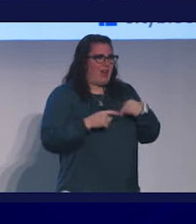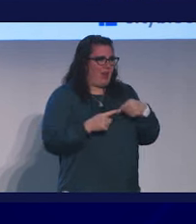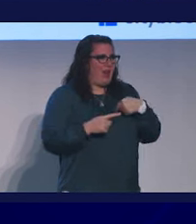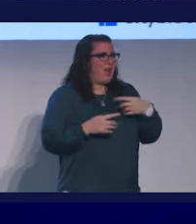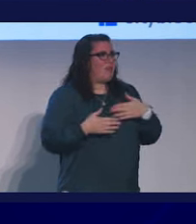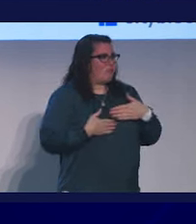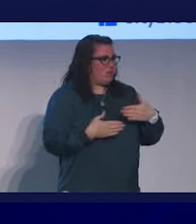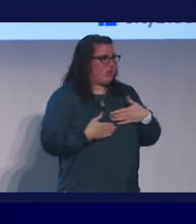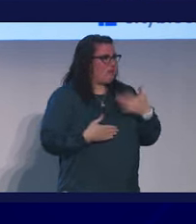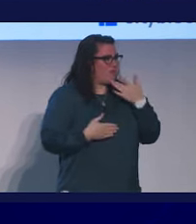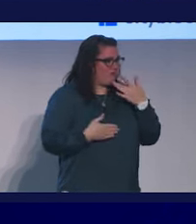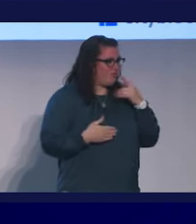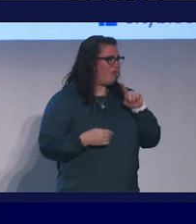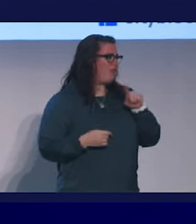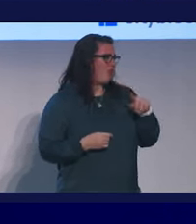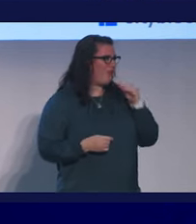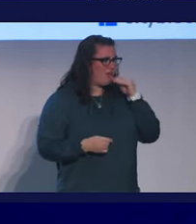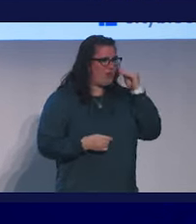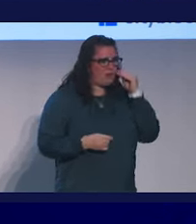I'd also prefer to go home.